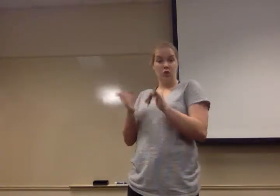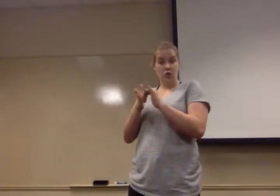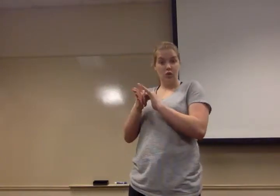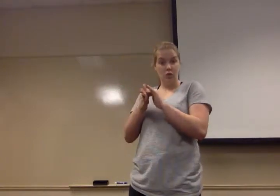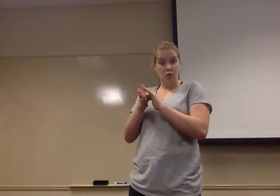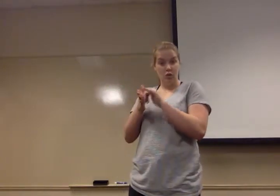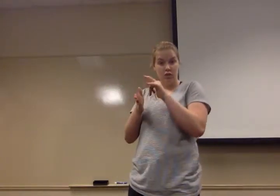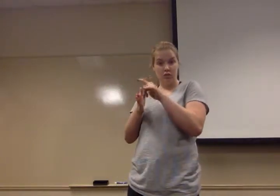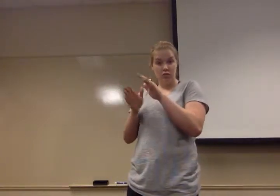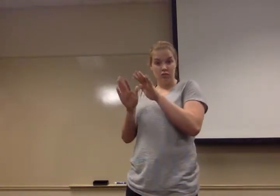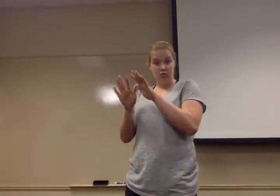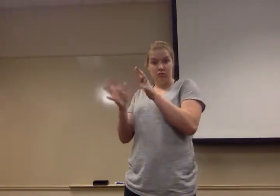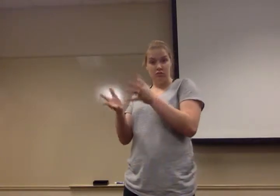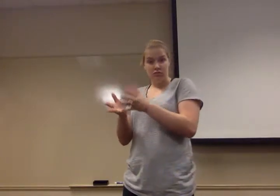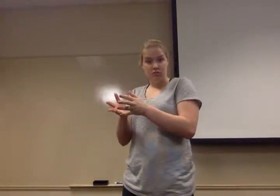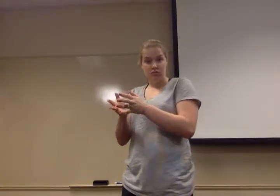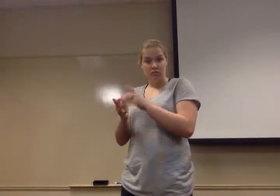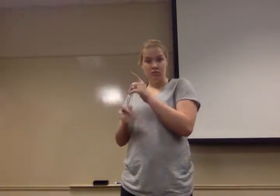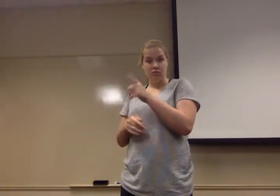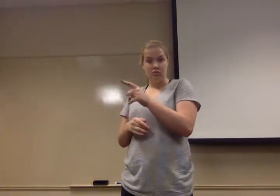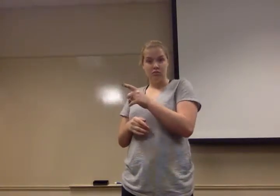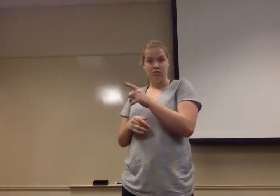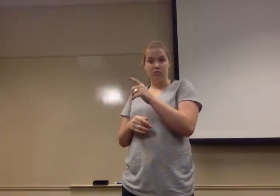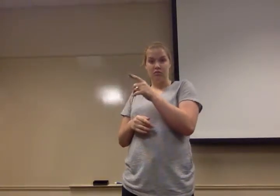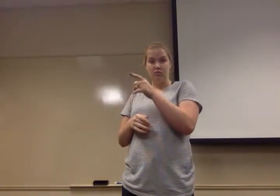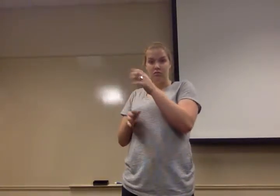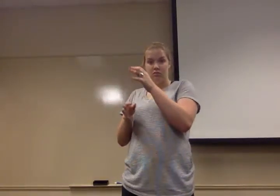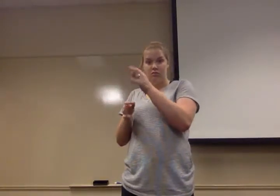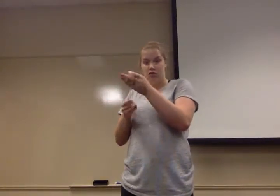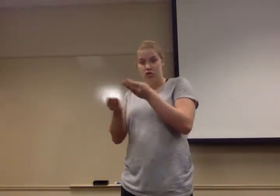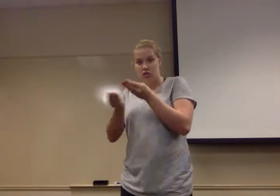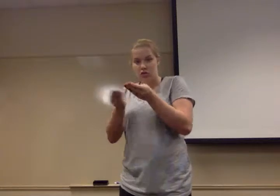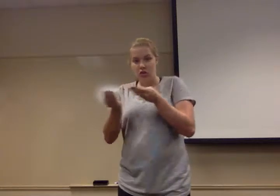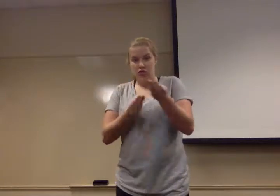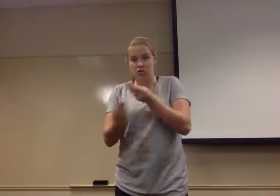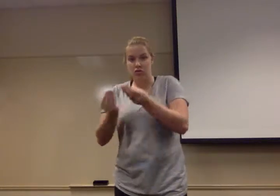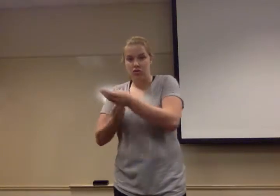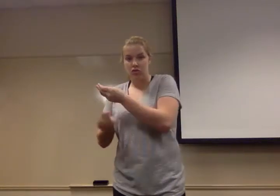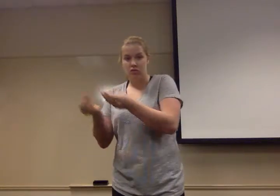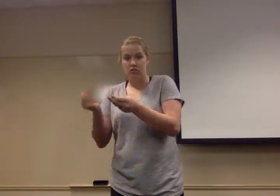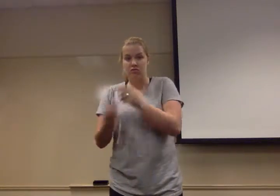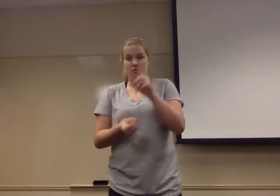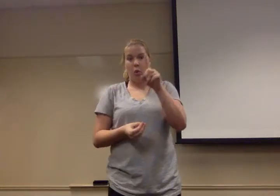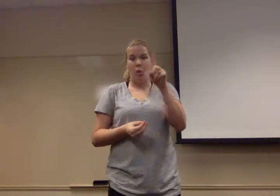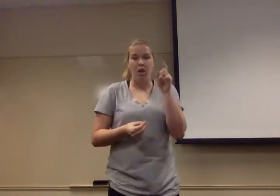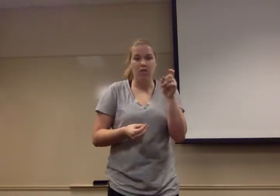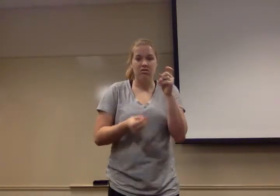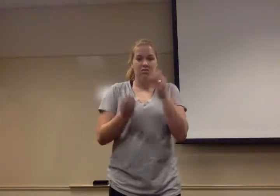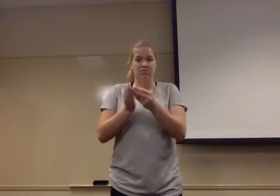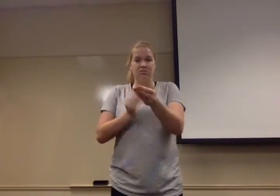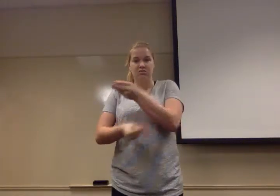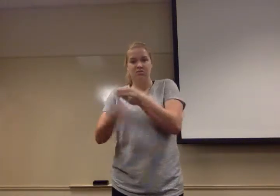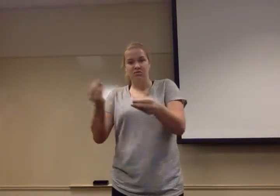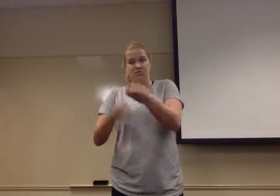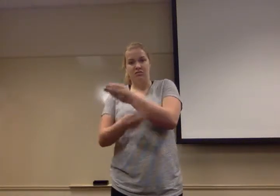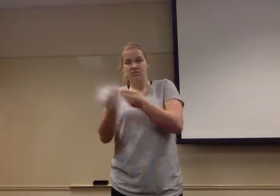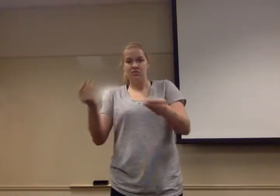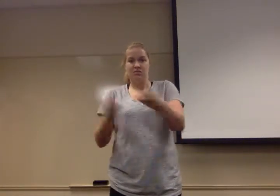some 10 billion SKUs or distinct commodities being traded. That's hundreds of times as many species as there are on Earth.